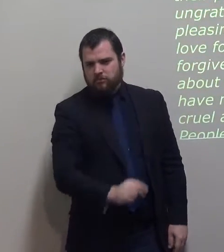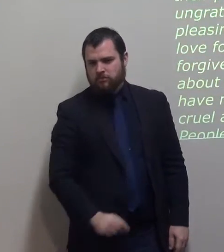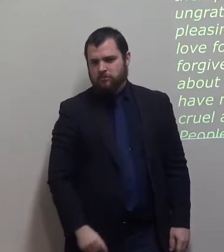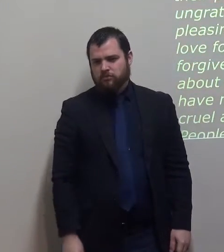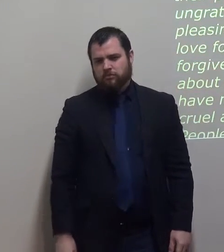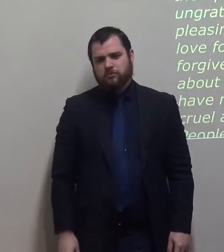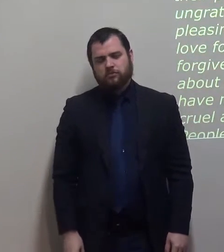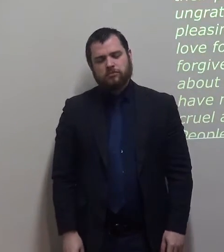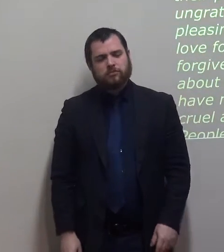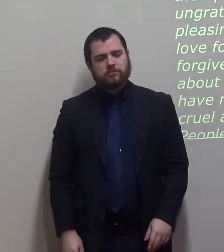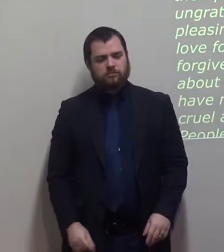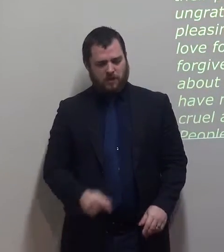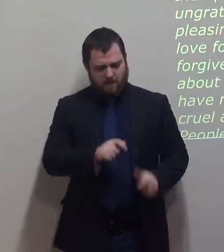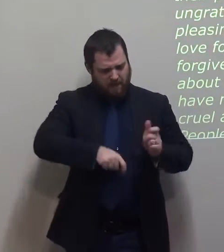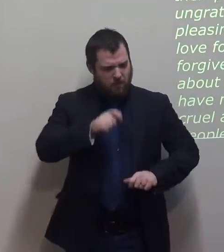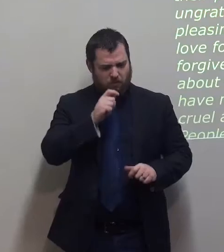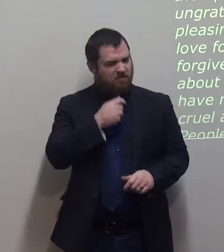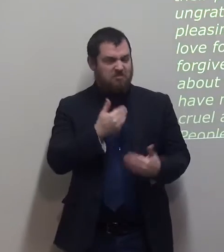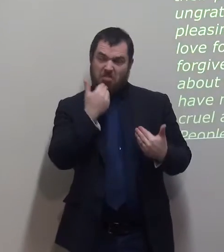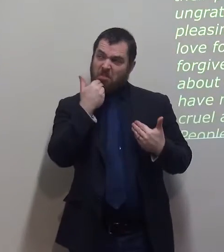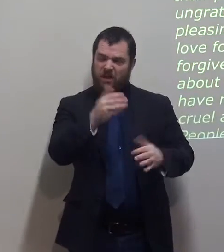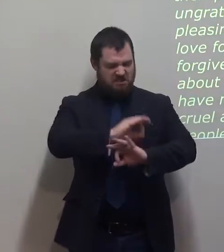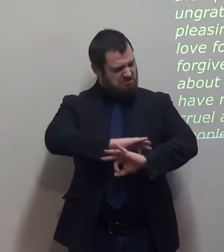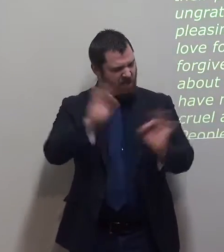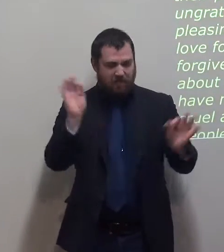They will be ungrateful and against all that is pleasing to God.